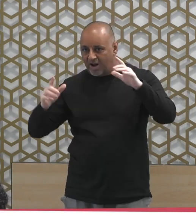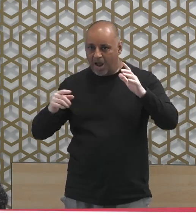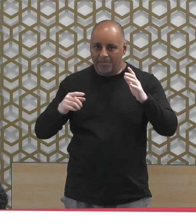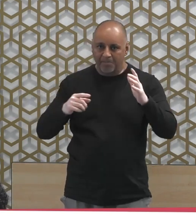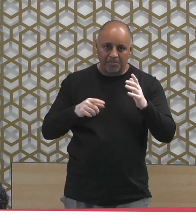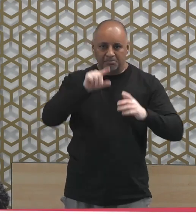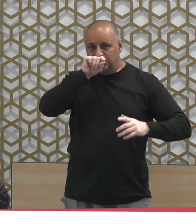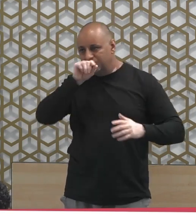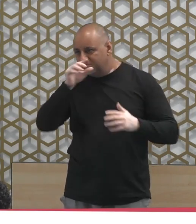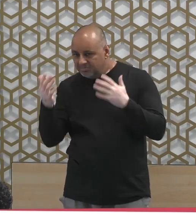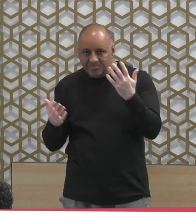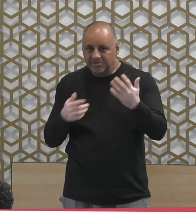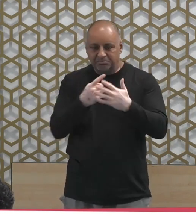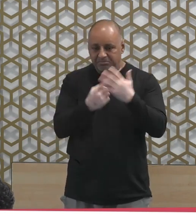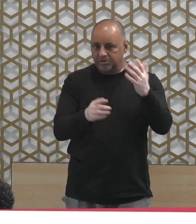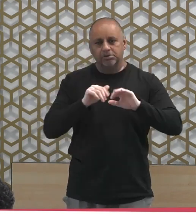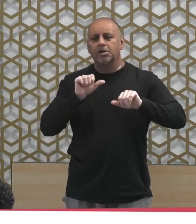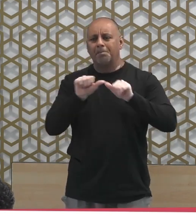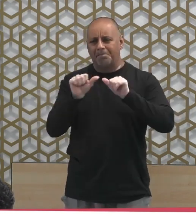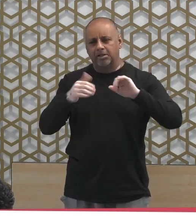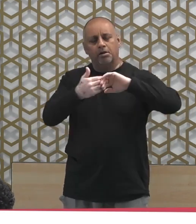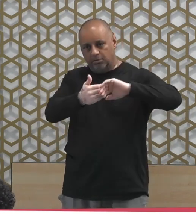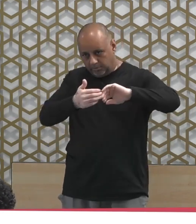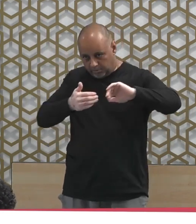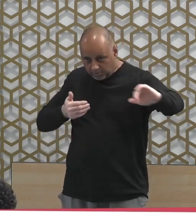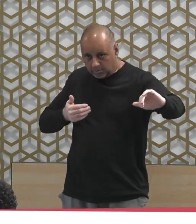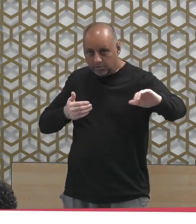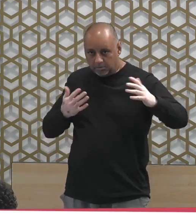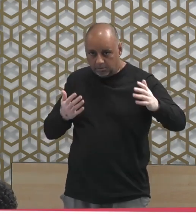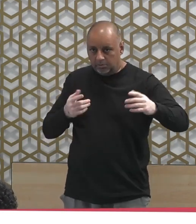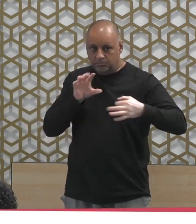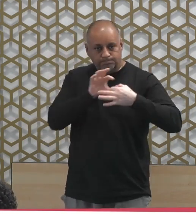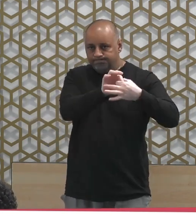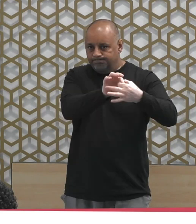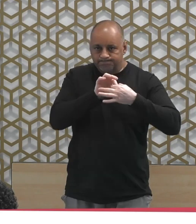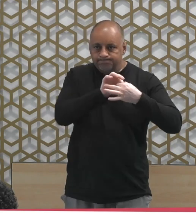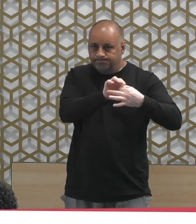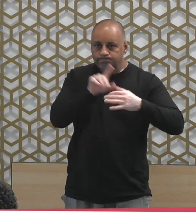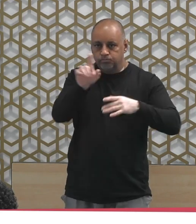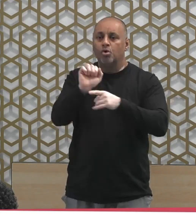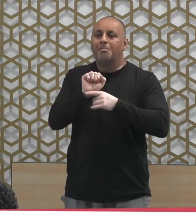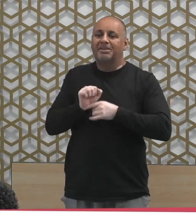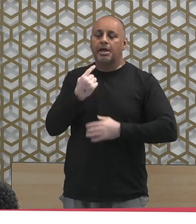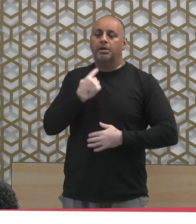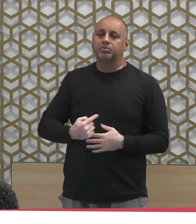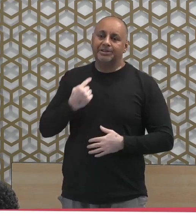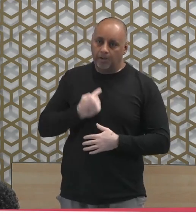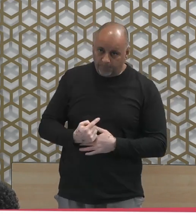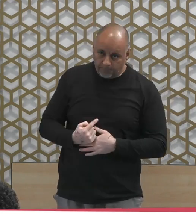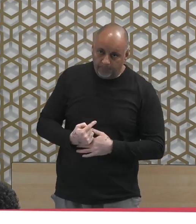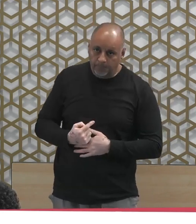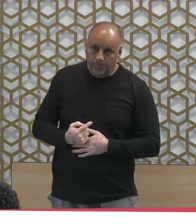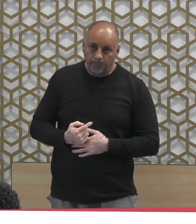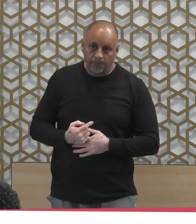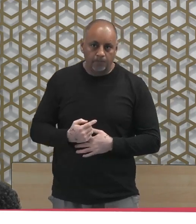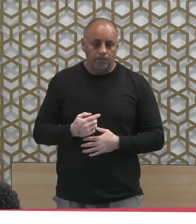tribulations, which may cause doubt. Do not engage with that. Do not engage with these things. Protect yourself, because you do not know how